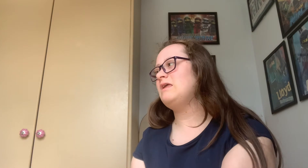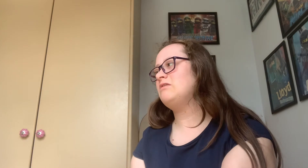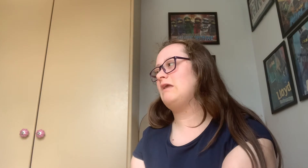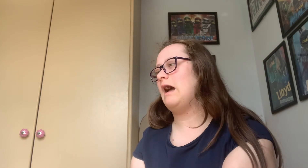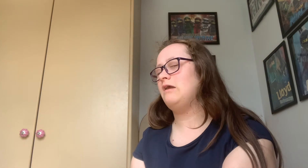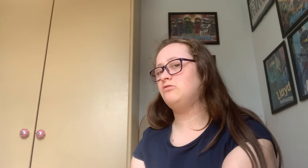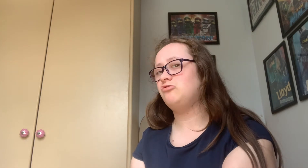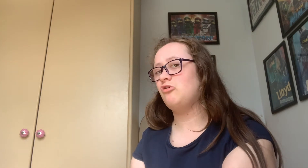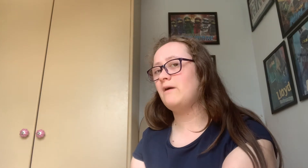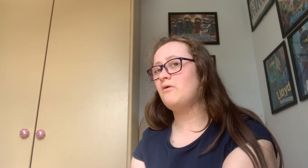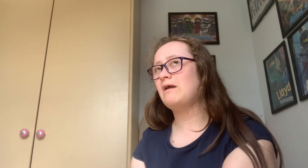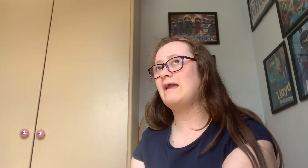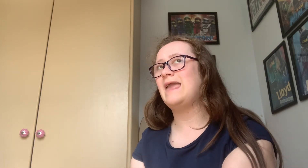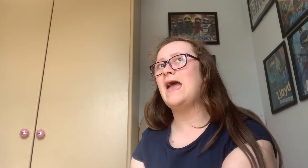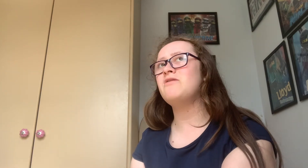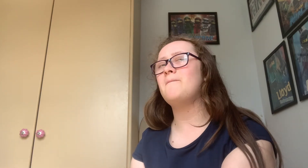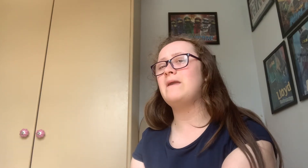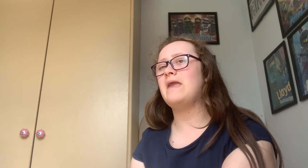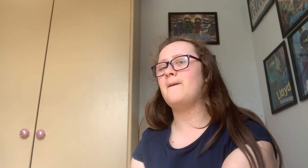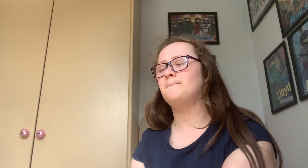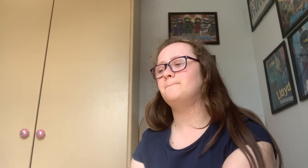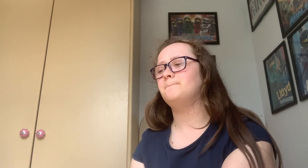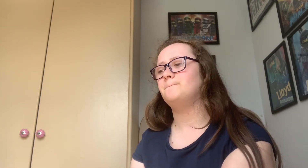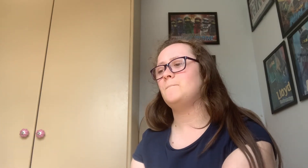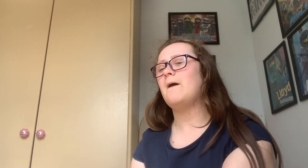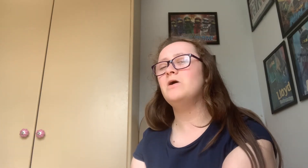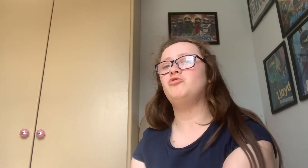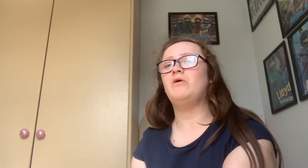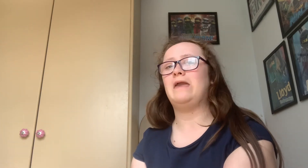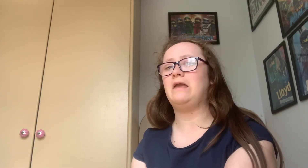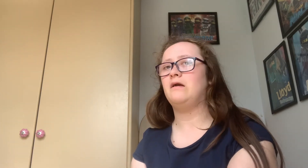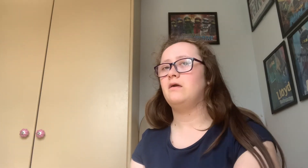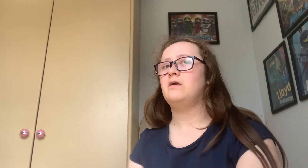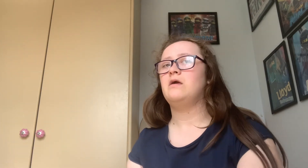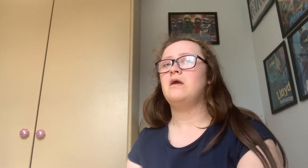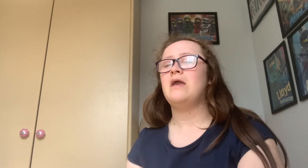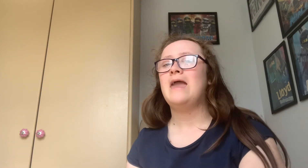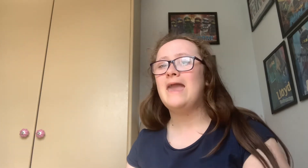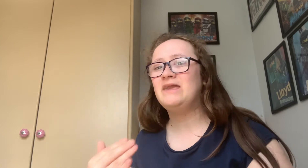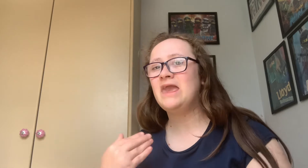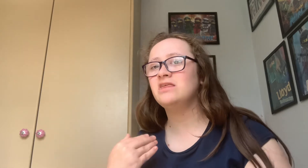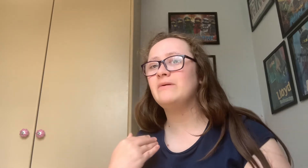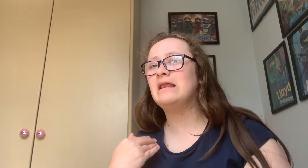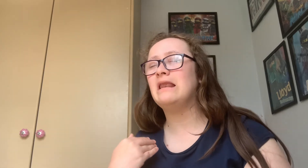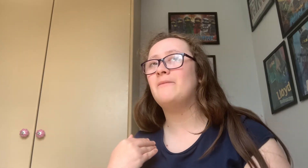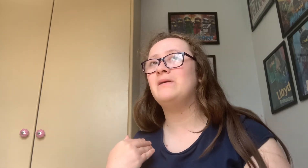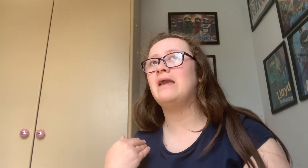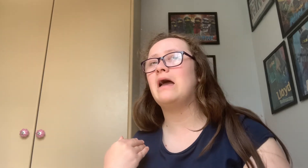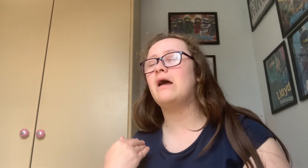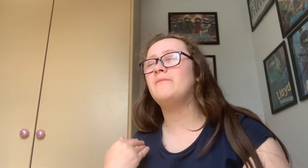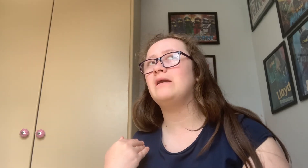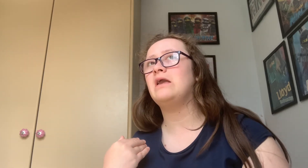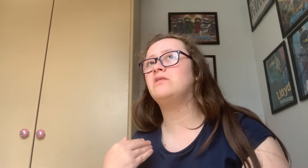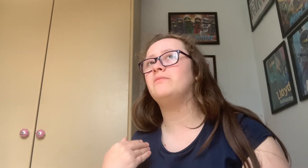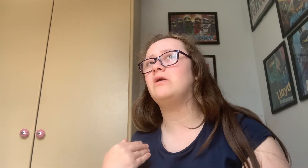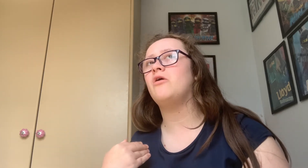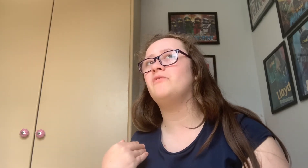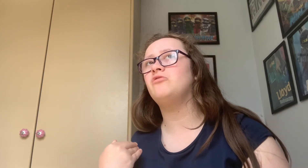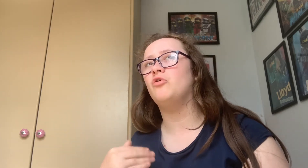is guys talk a book I can't be a bit annoying It kicks me me me kicks me of a lot